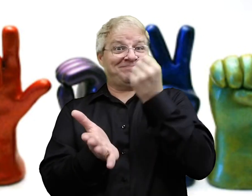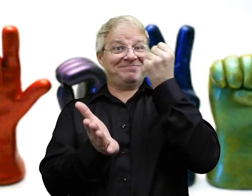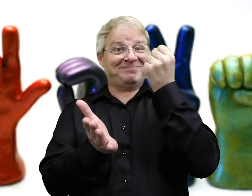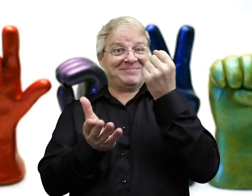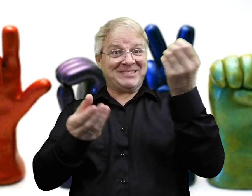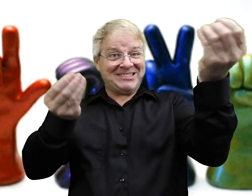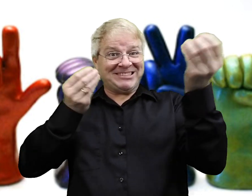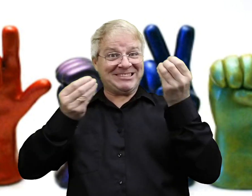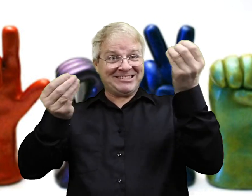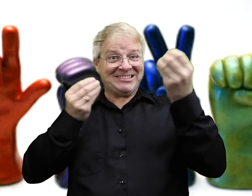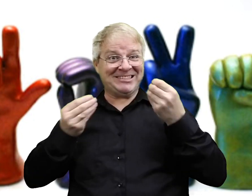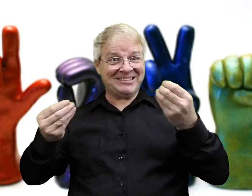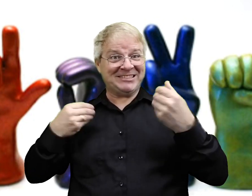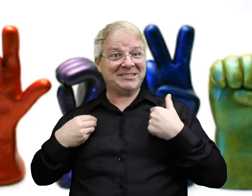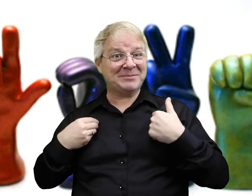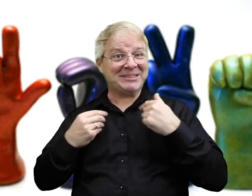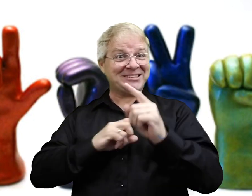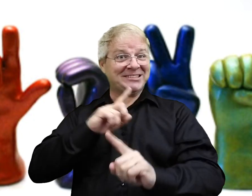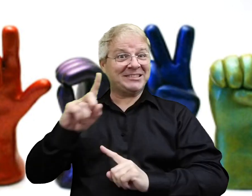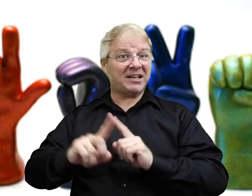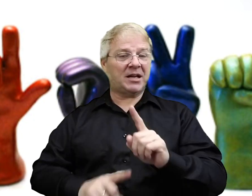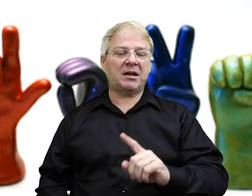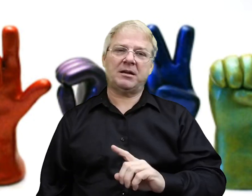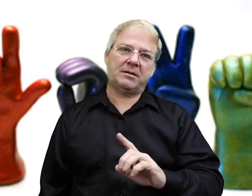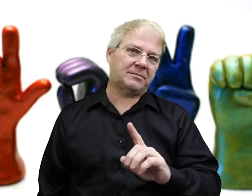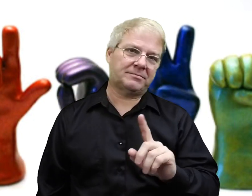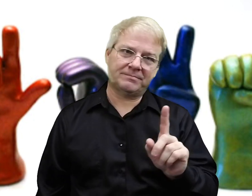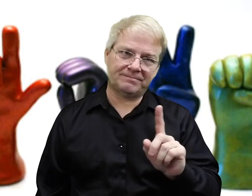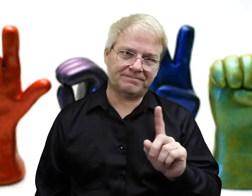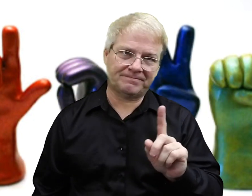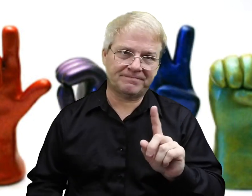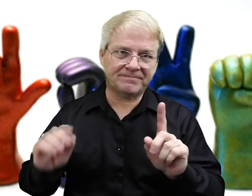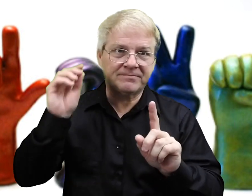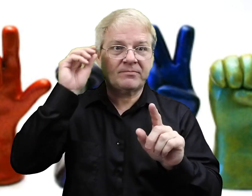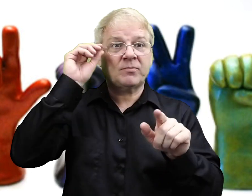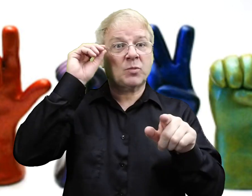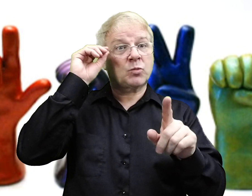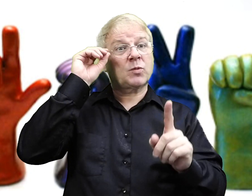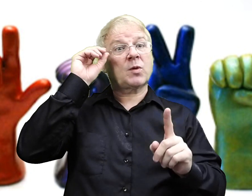get some free tutoring, someone to teach you sign language, that's a no-no.